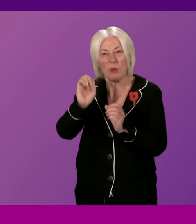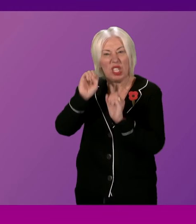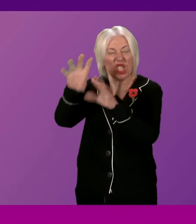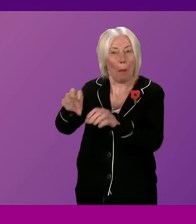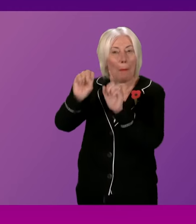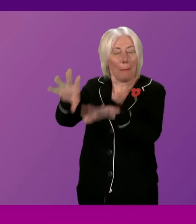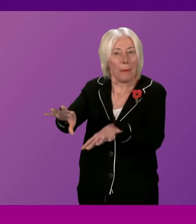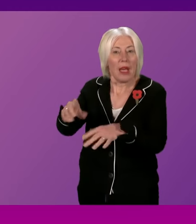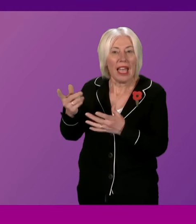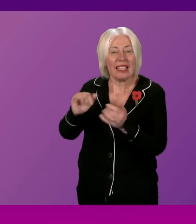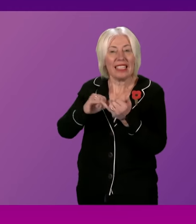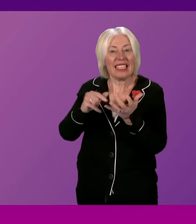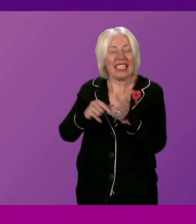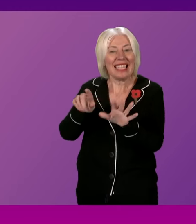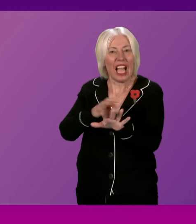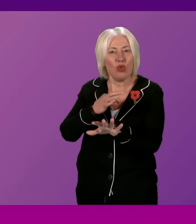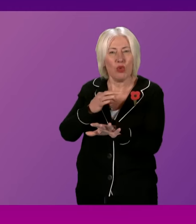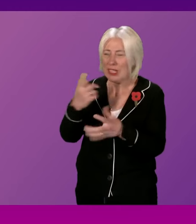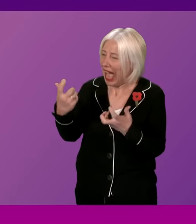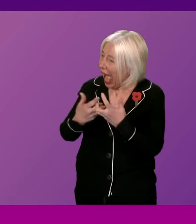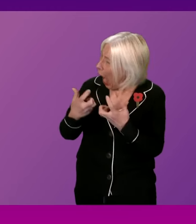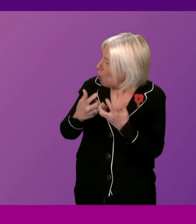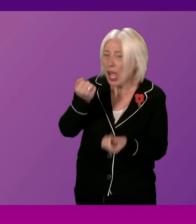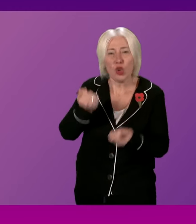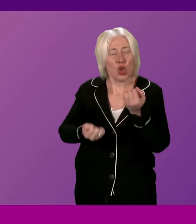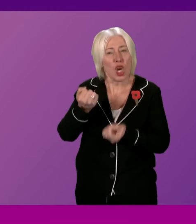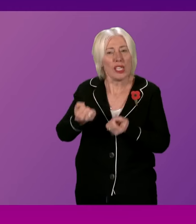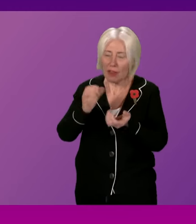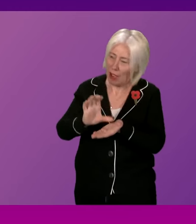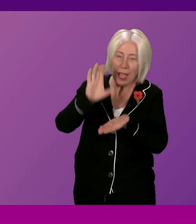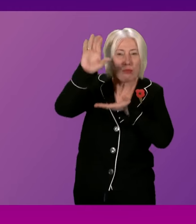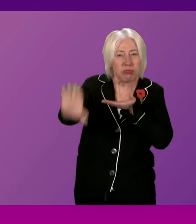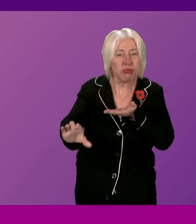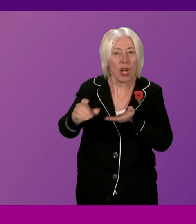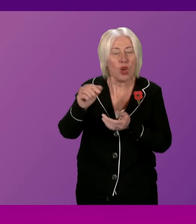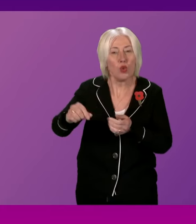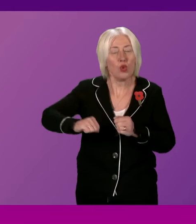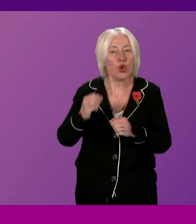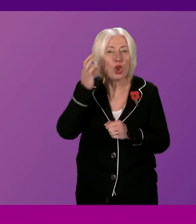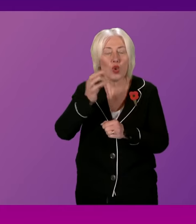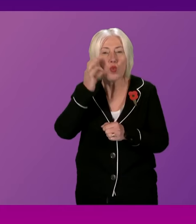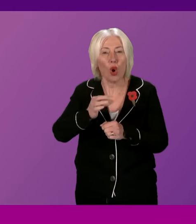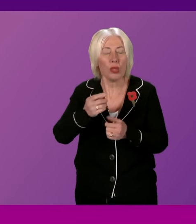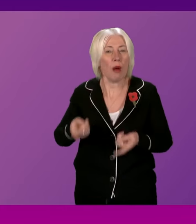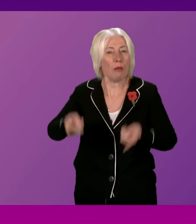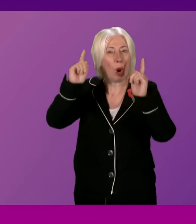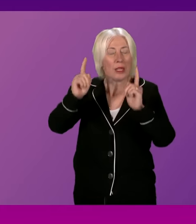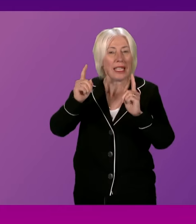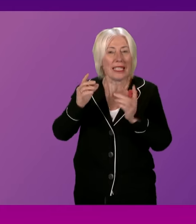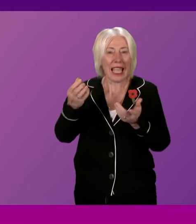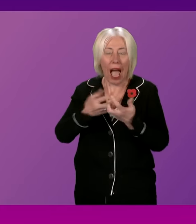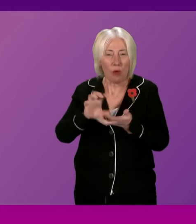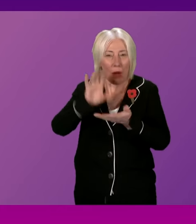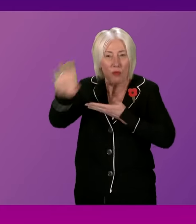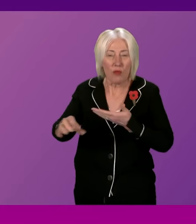Minister justify such whopping bonuses when those Scottish water bosses are responsible for such failure? First